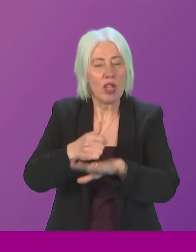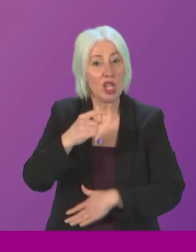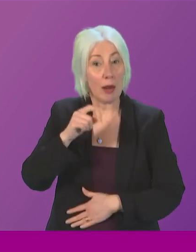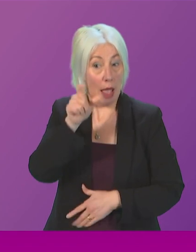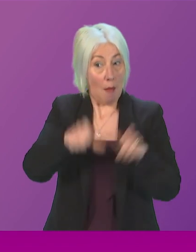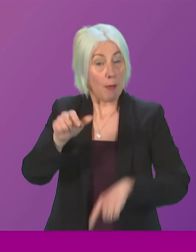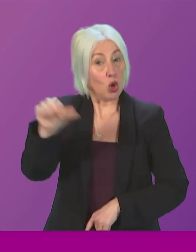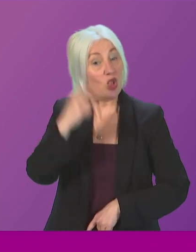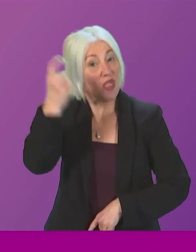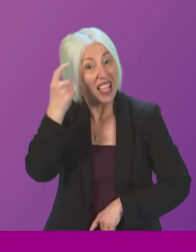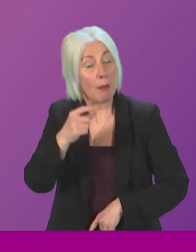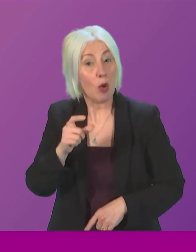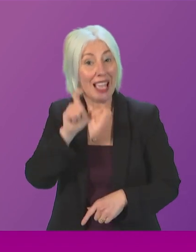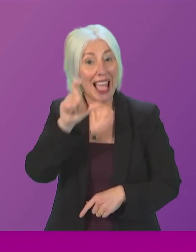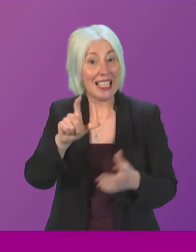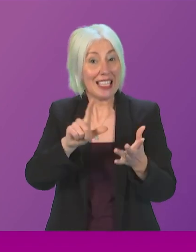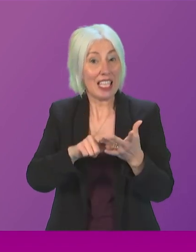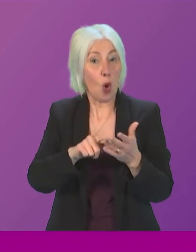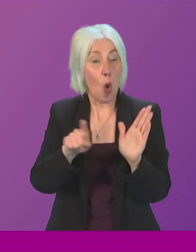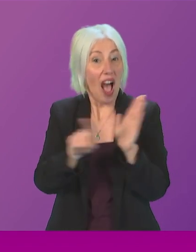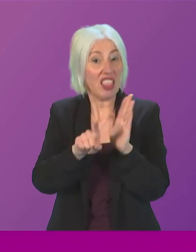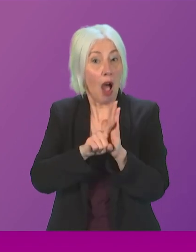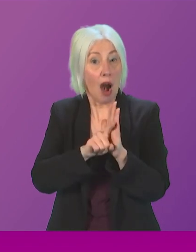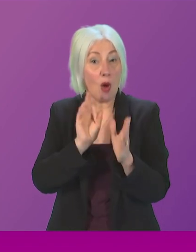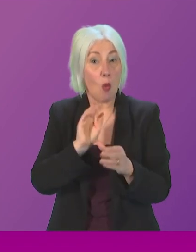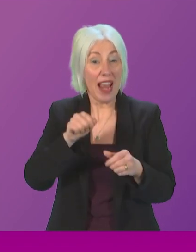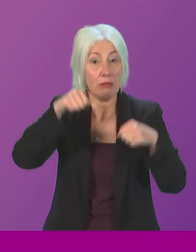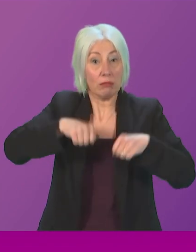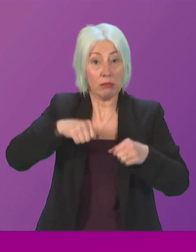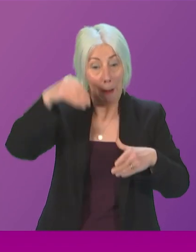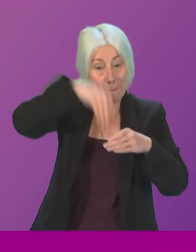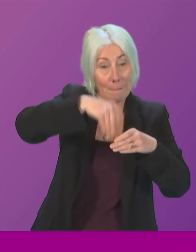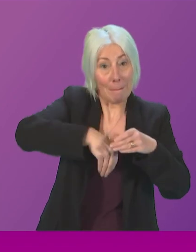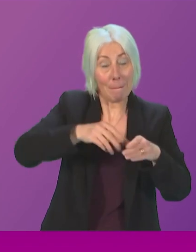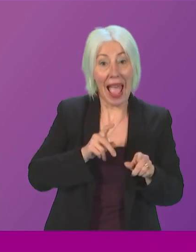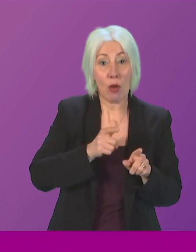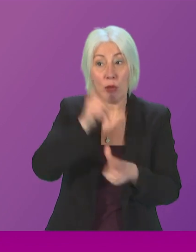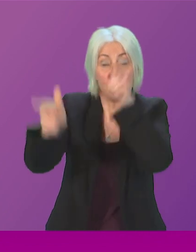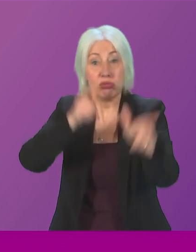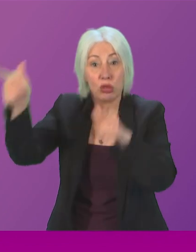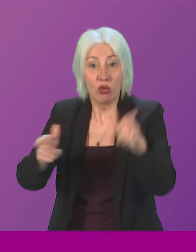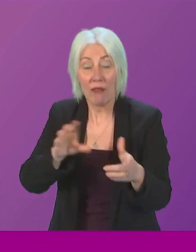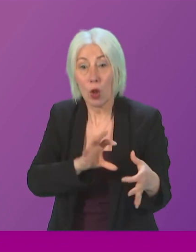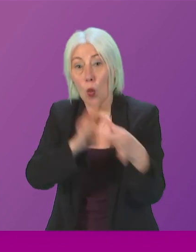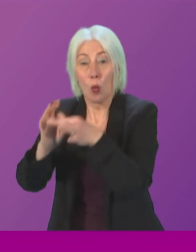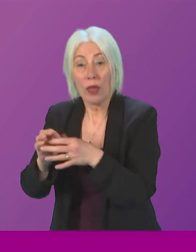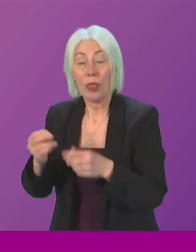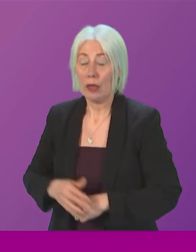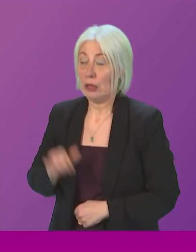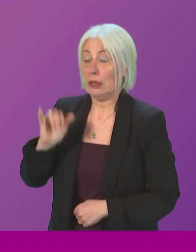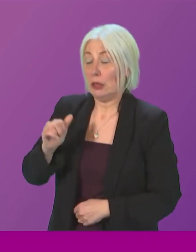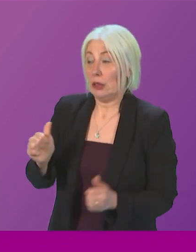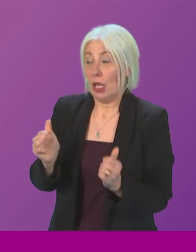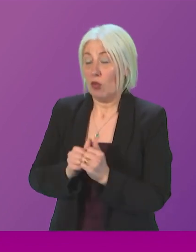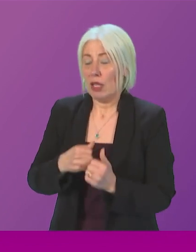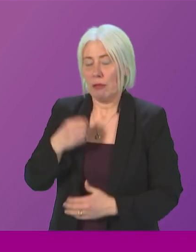carbon monoxide alarm as essential holiday packing first minister yes I do agree with that and of course my thoughts are